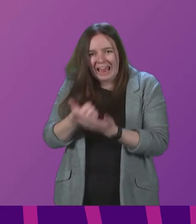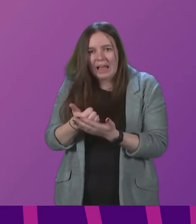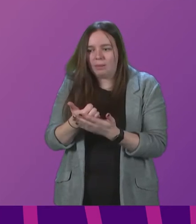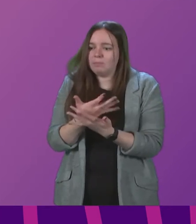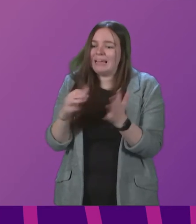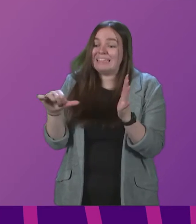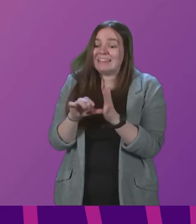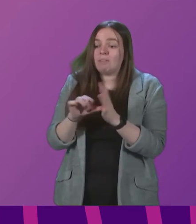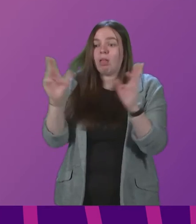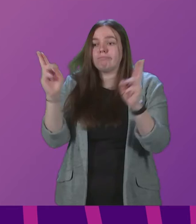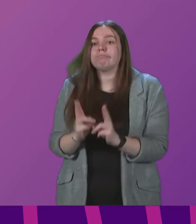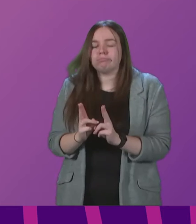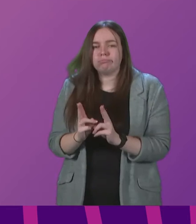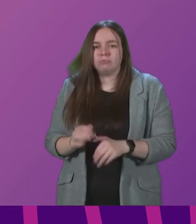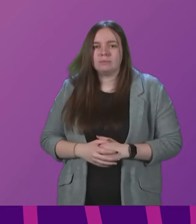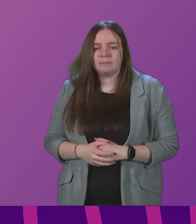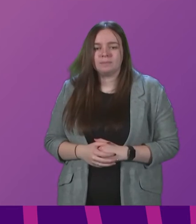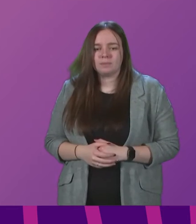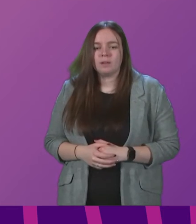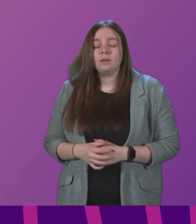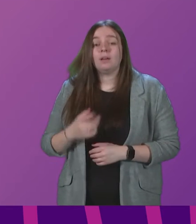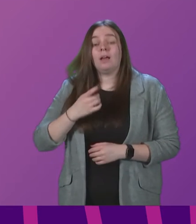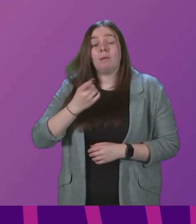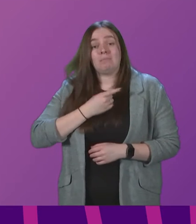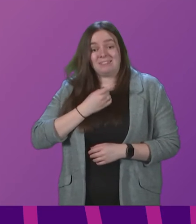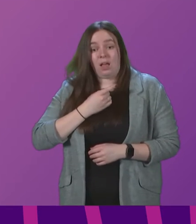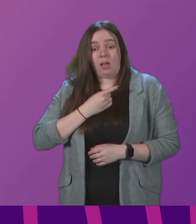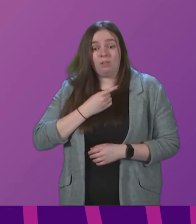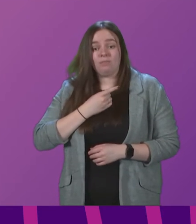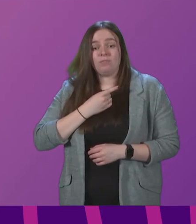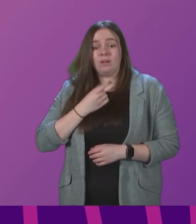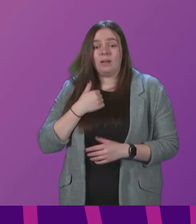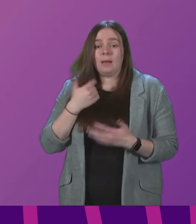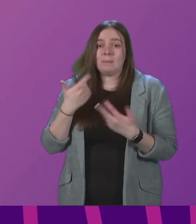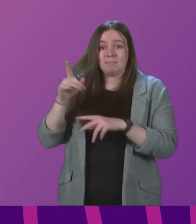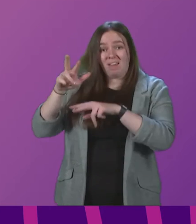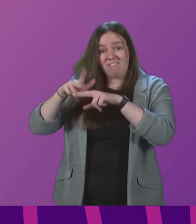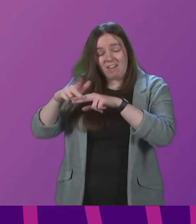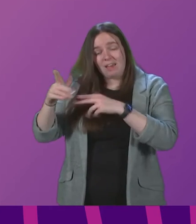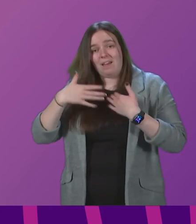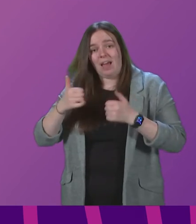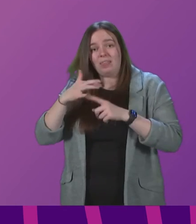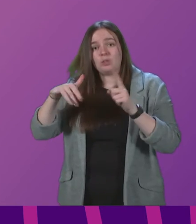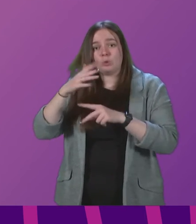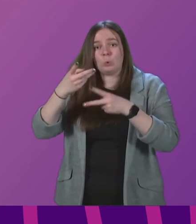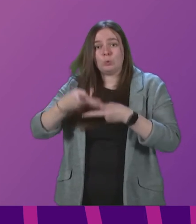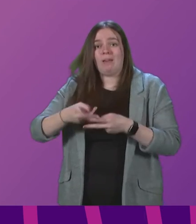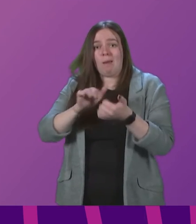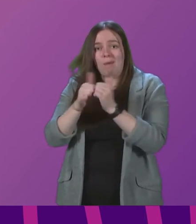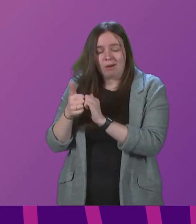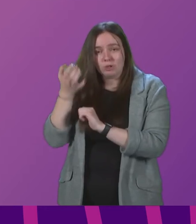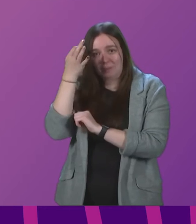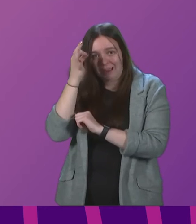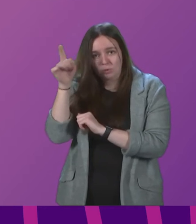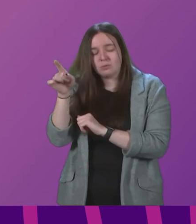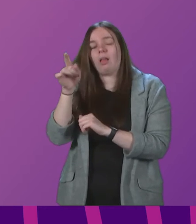difficulties that they experience. I, myself, was on to Fife Health and Social Care Partnership Council